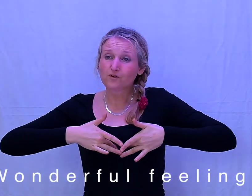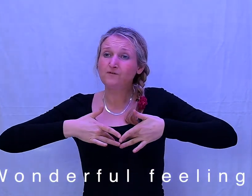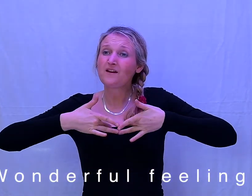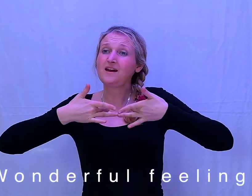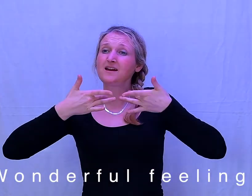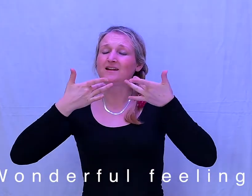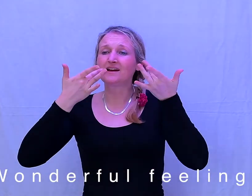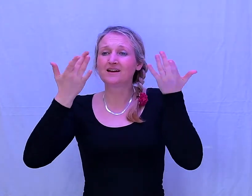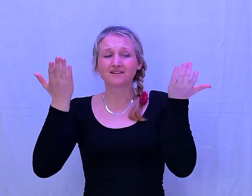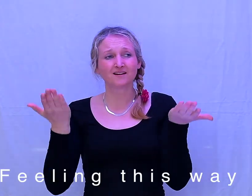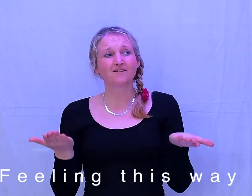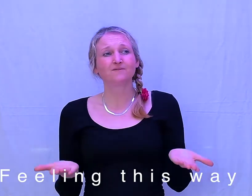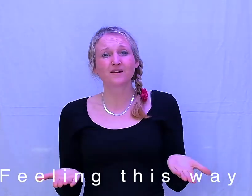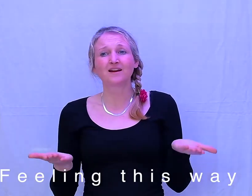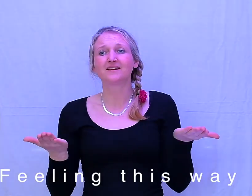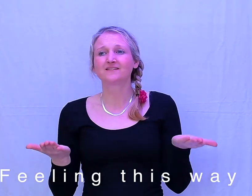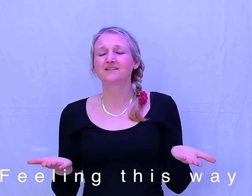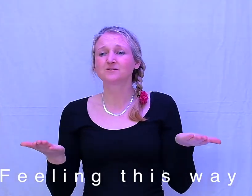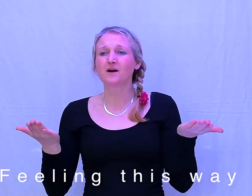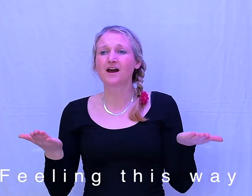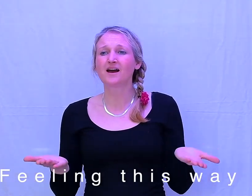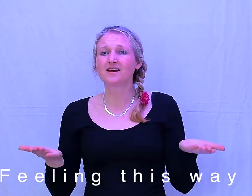feeling, feeling this way